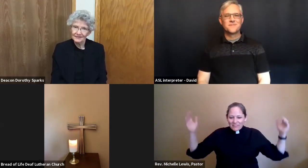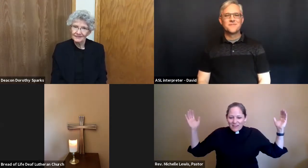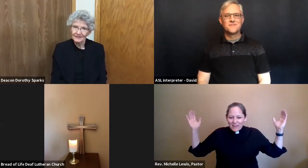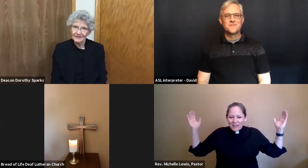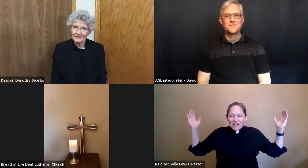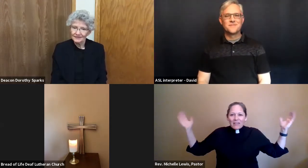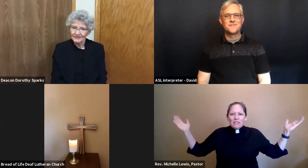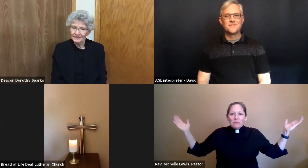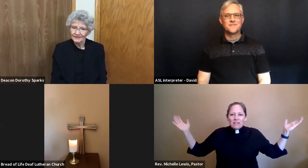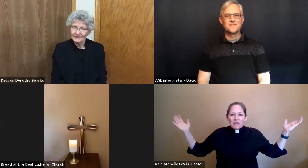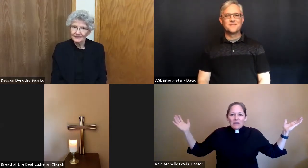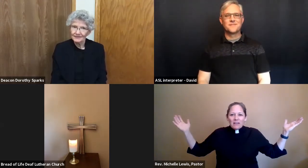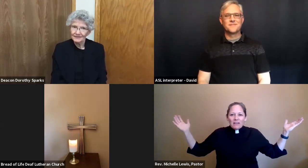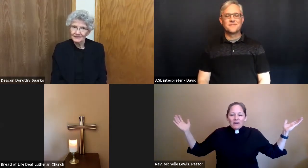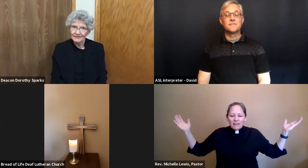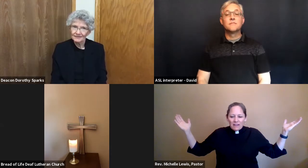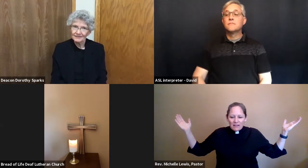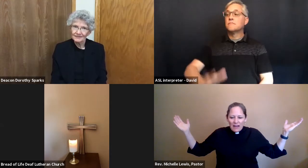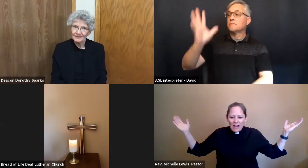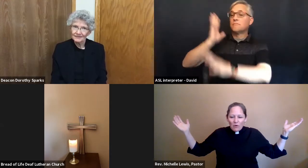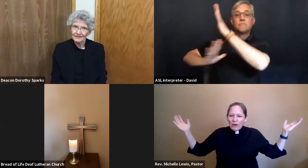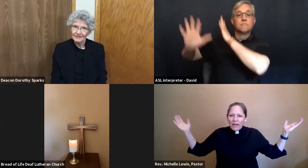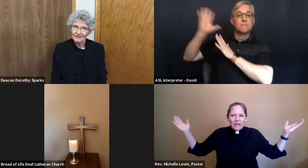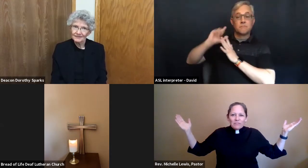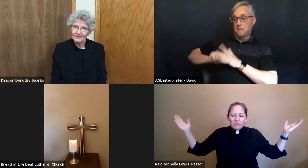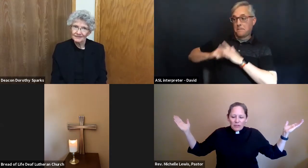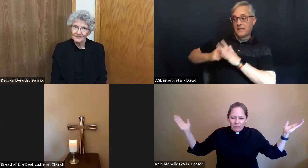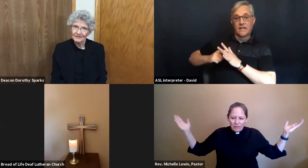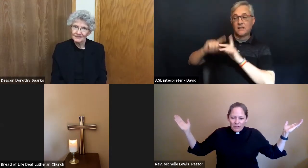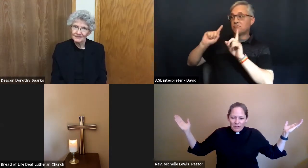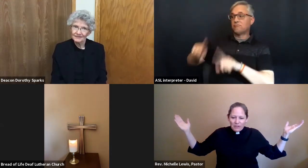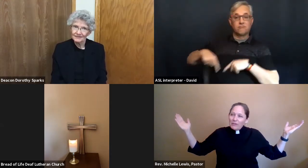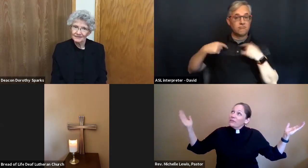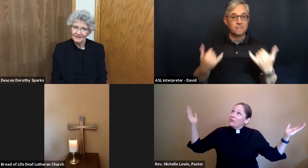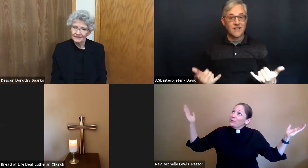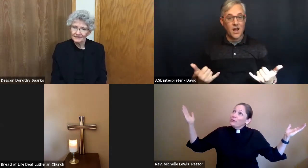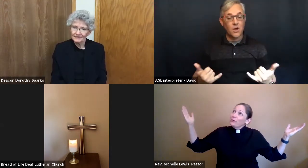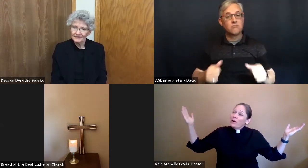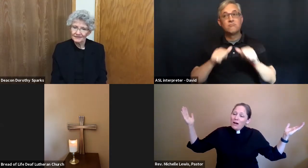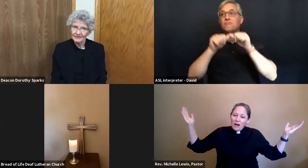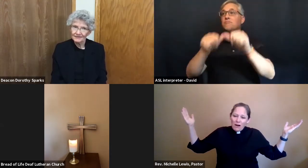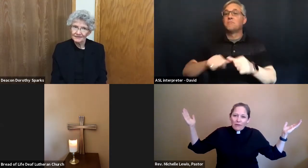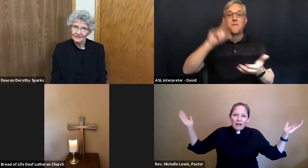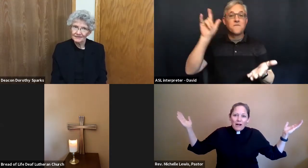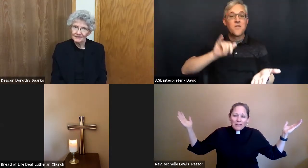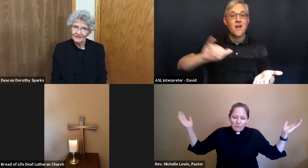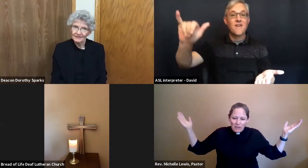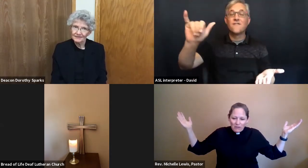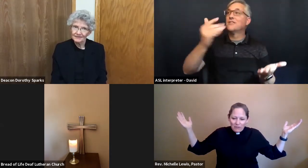In the beginning, now and forever, you are God the Maker,